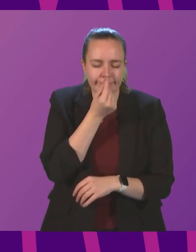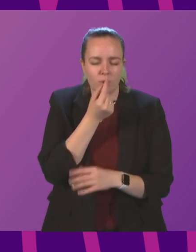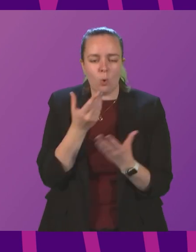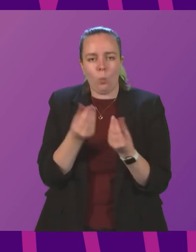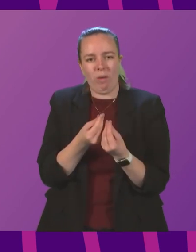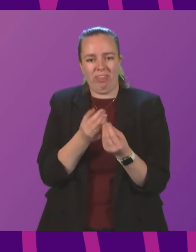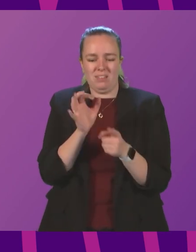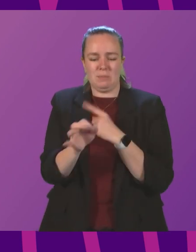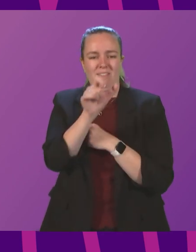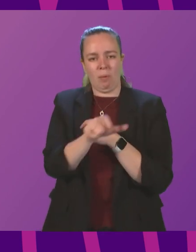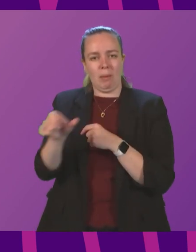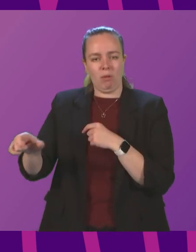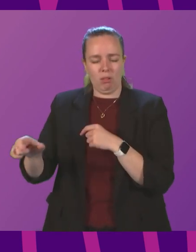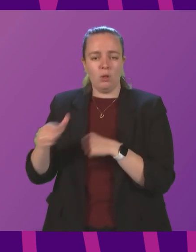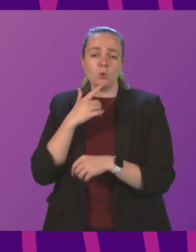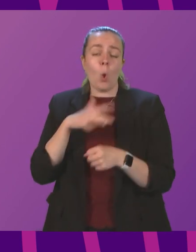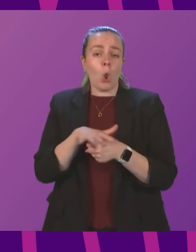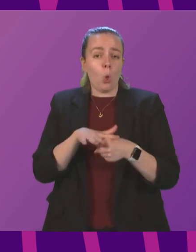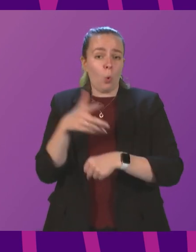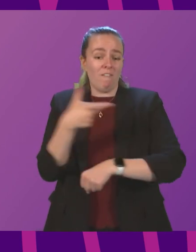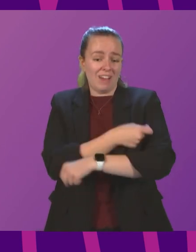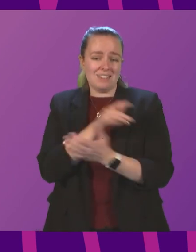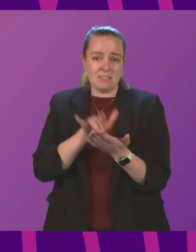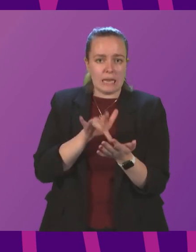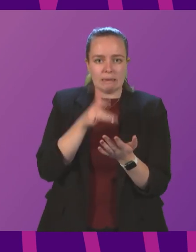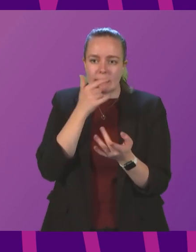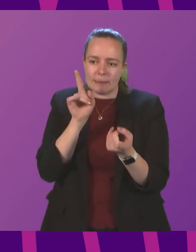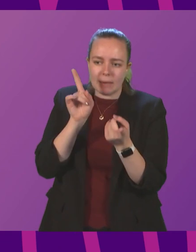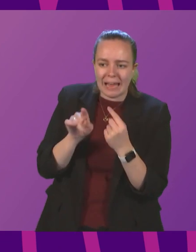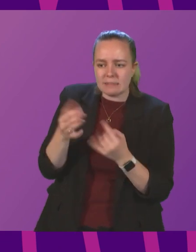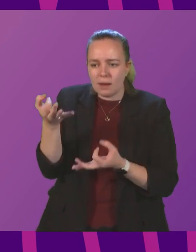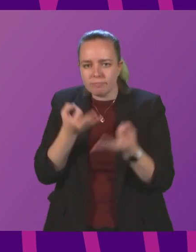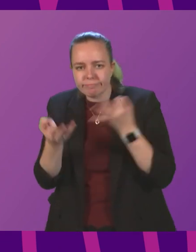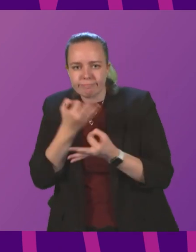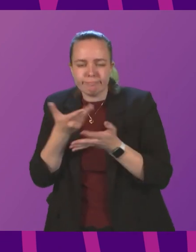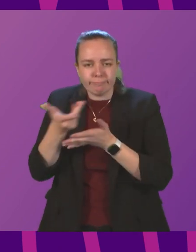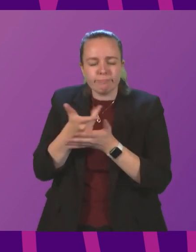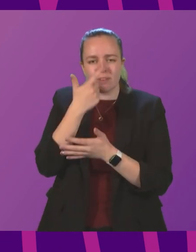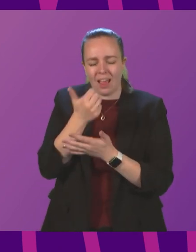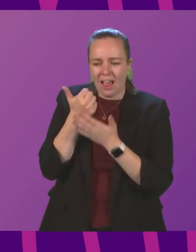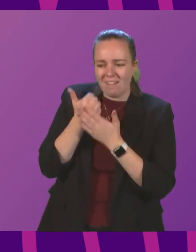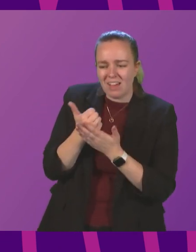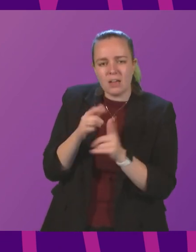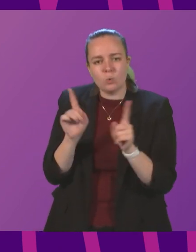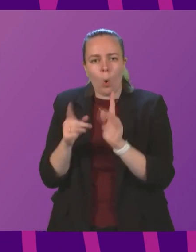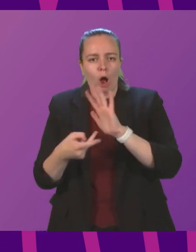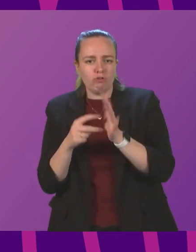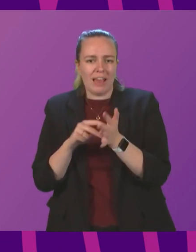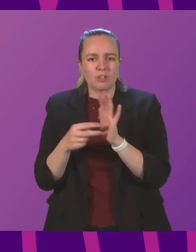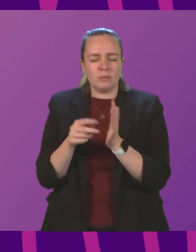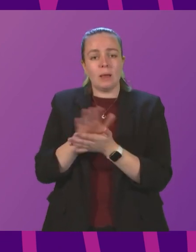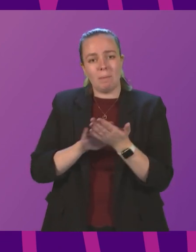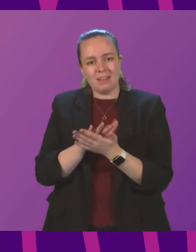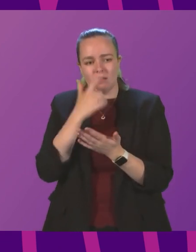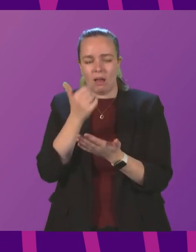individuals. So local vaccination centres can help answer questions about the vaccine and advise what arrangements can be put in place to